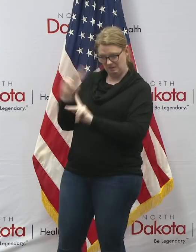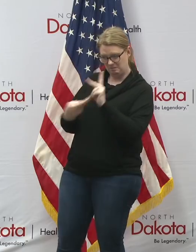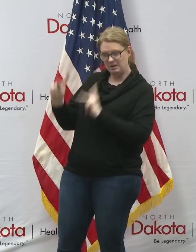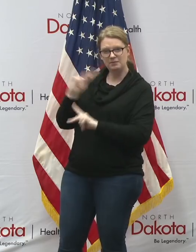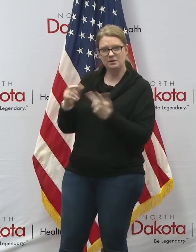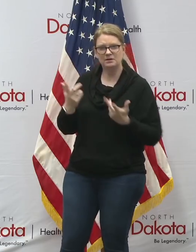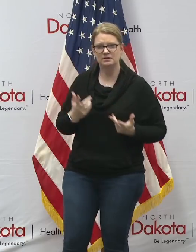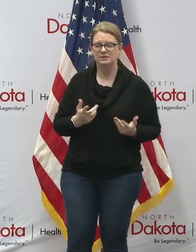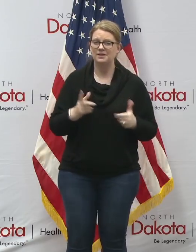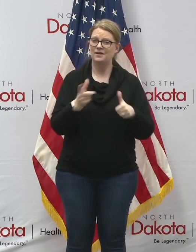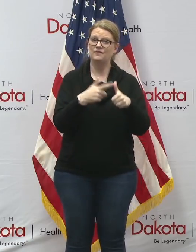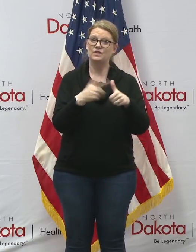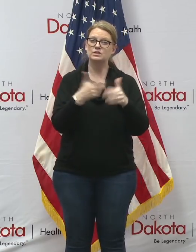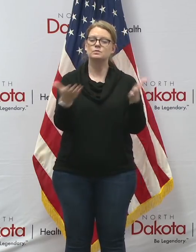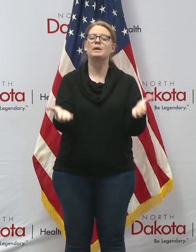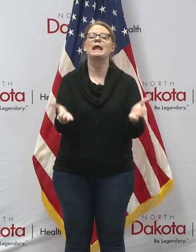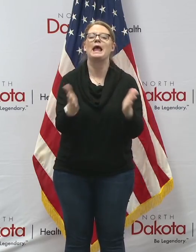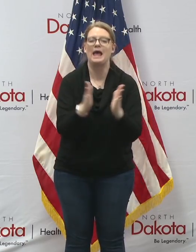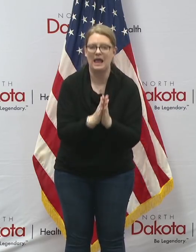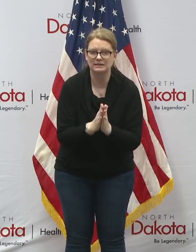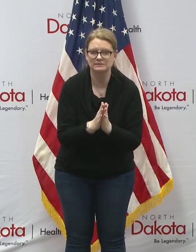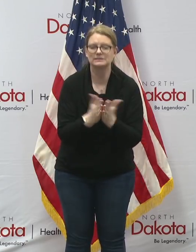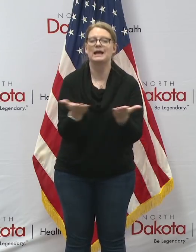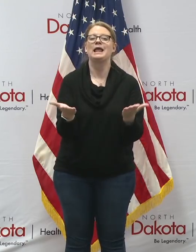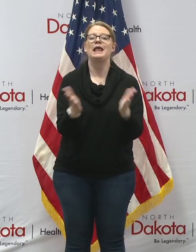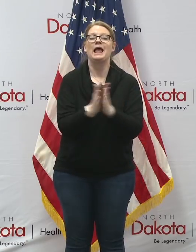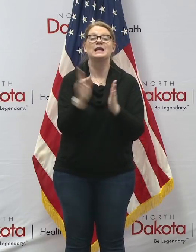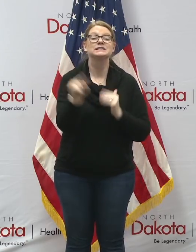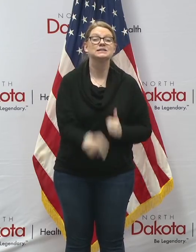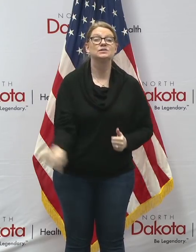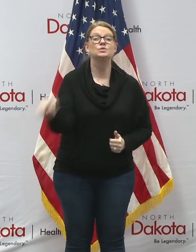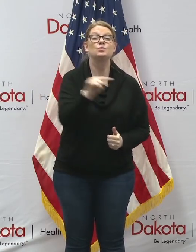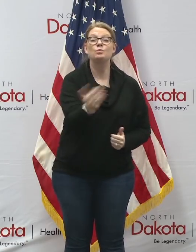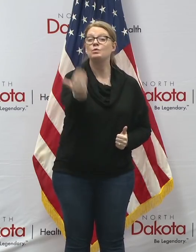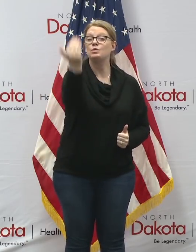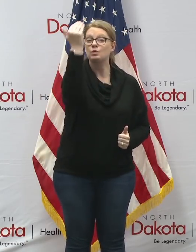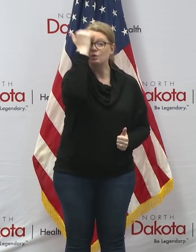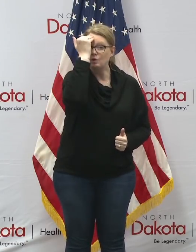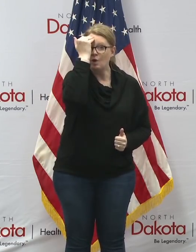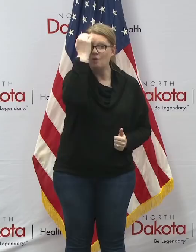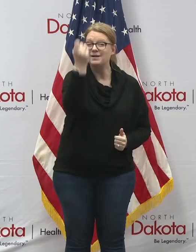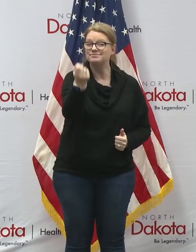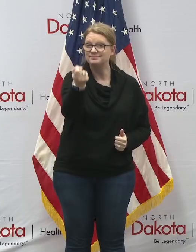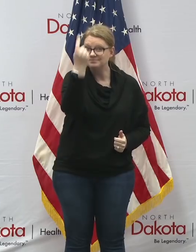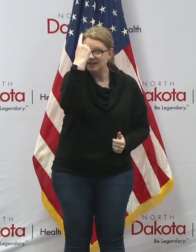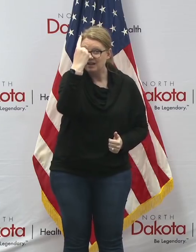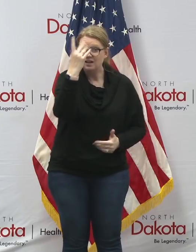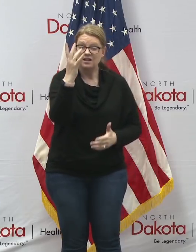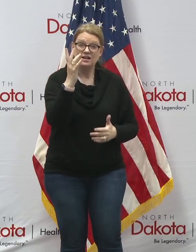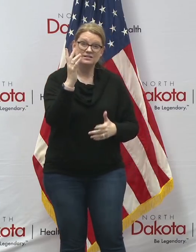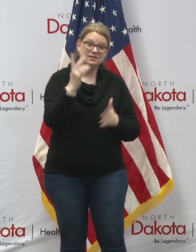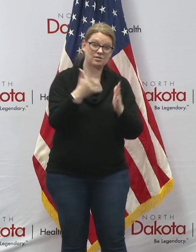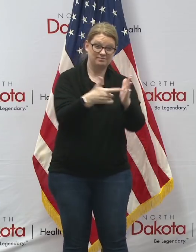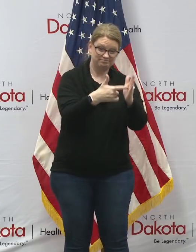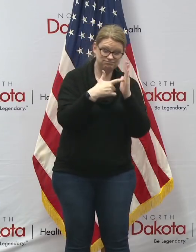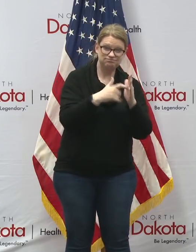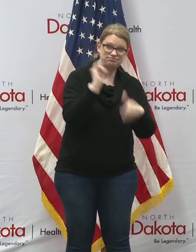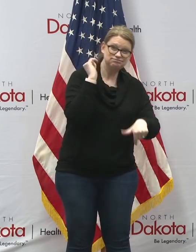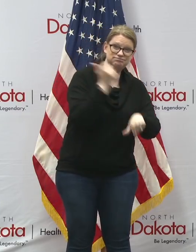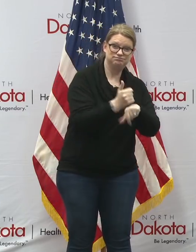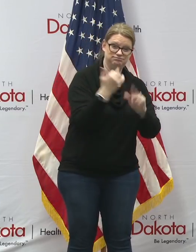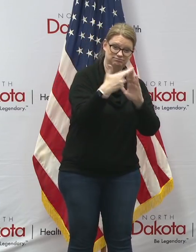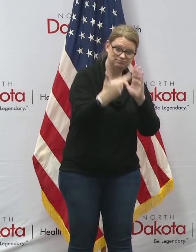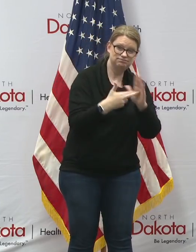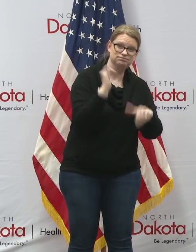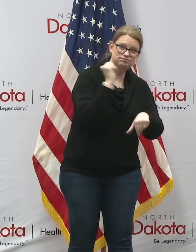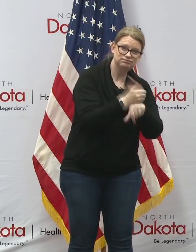off by asking that everyone acknowledge and understand the orders that we put in place and we're super grateful for all the